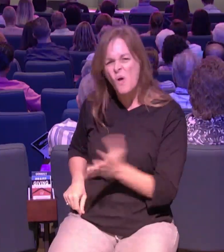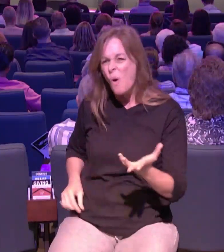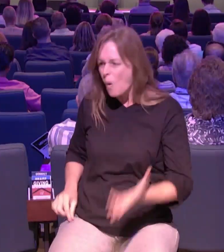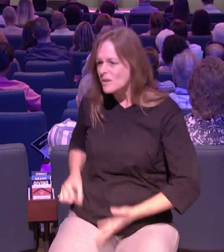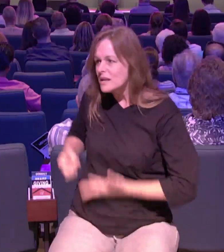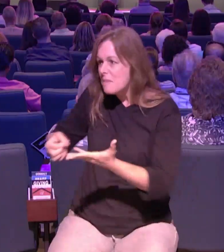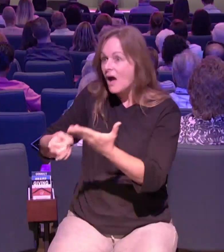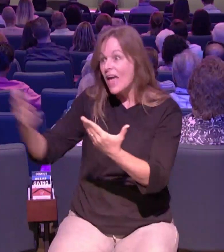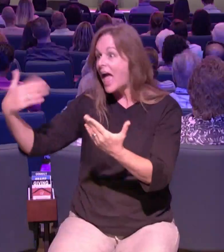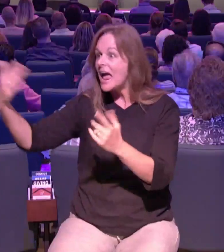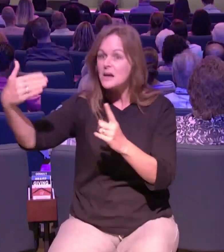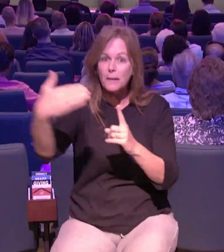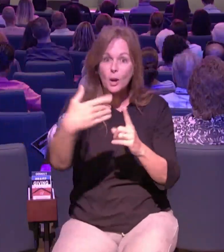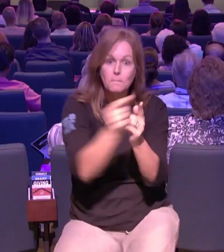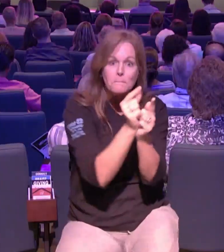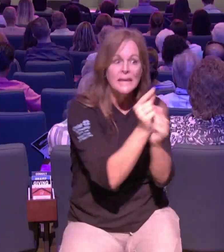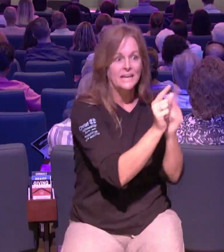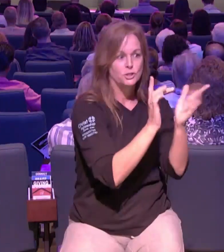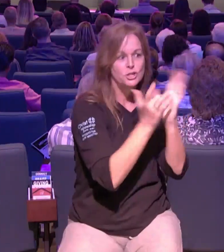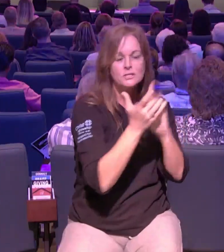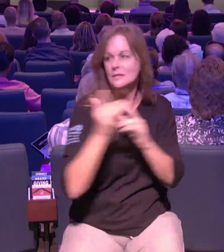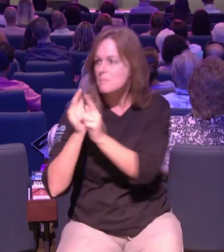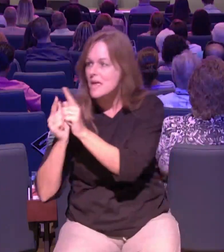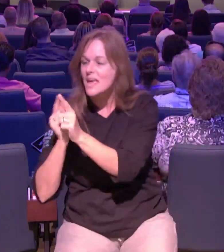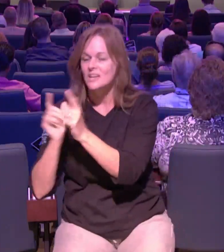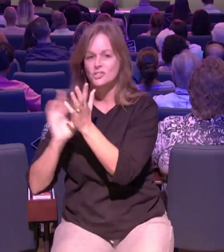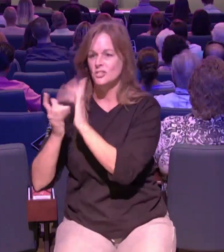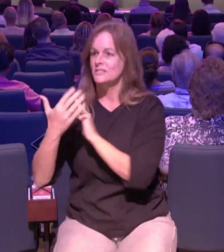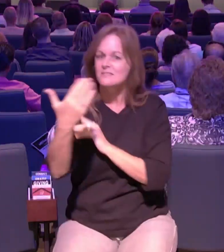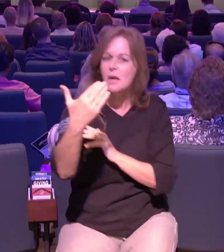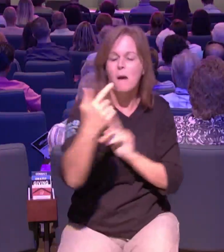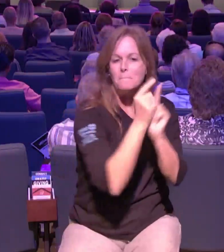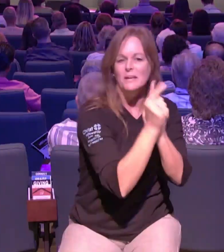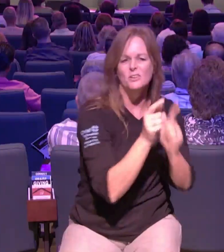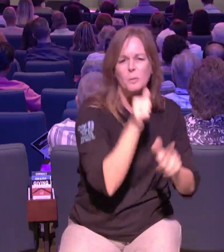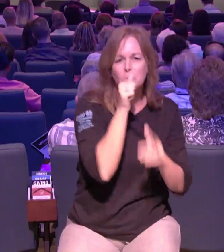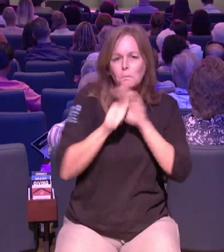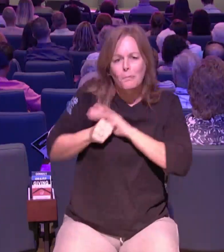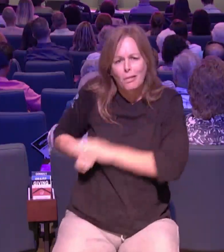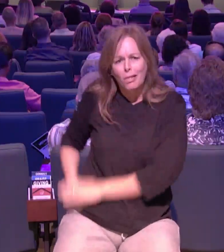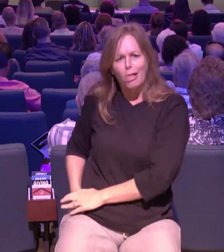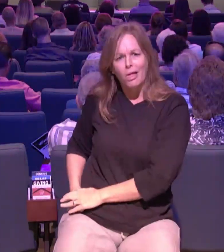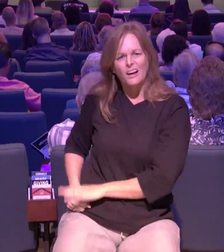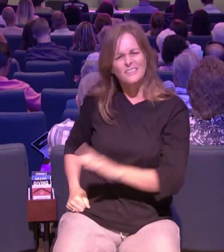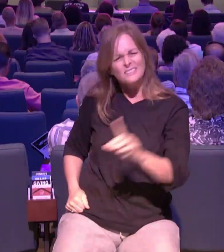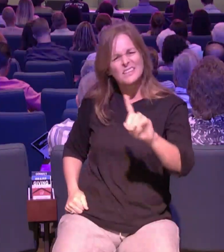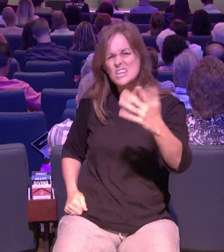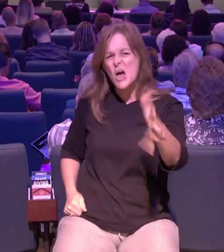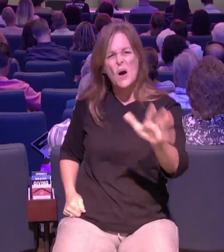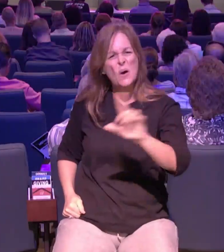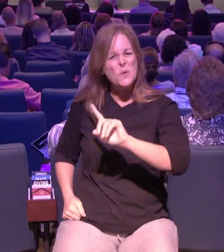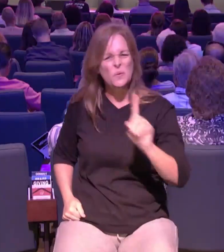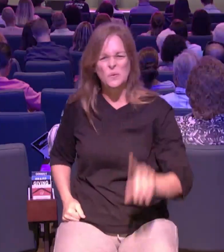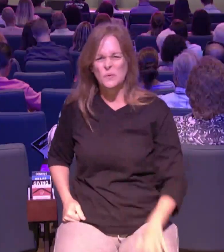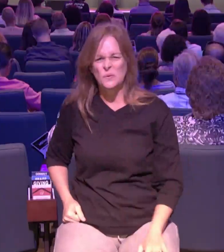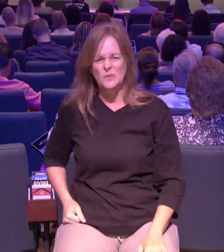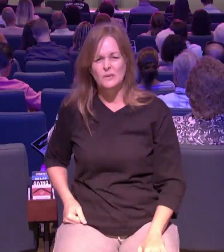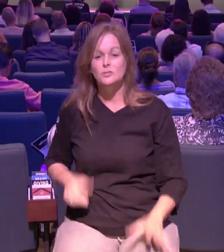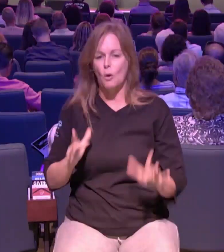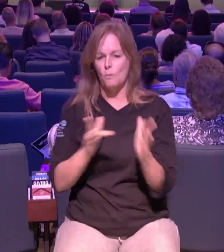don't keep jesus a secret notice in verse five it says there that when jesus saw their faith when they lowered